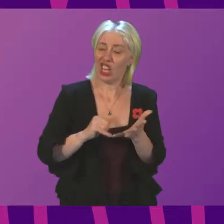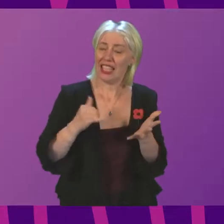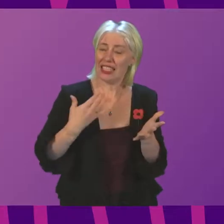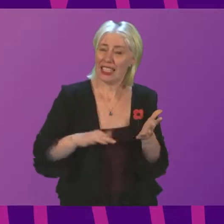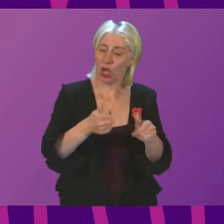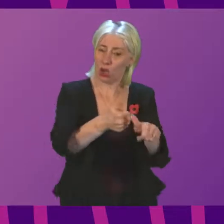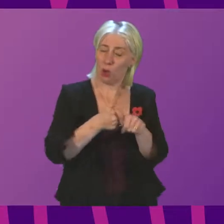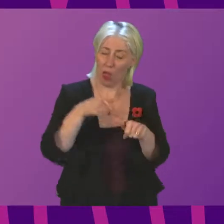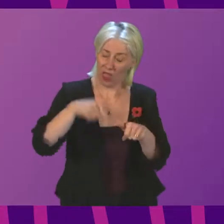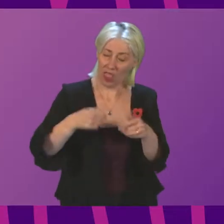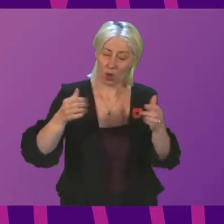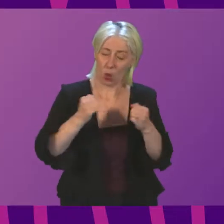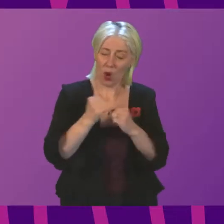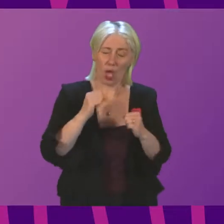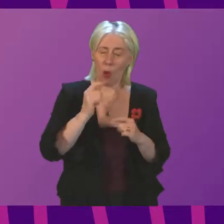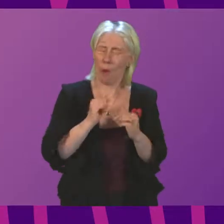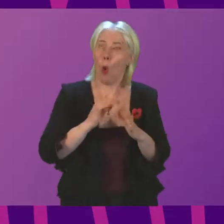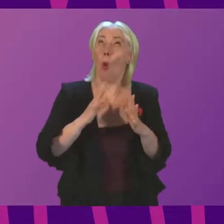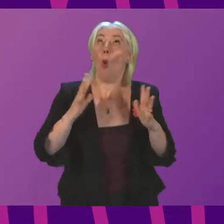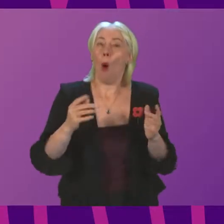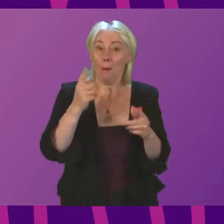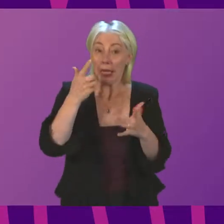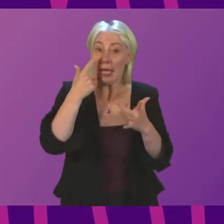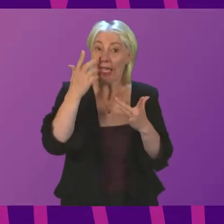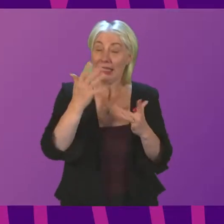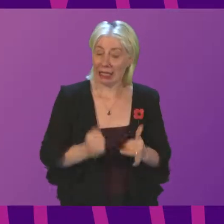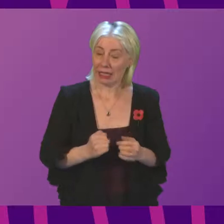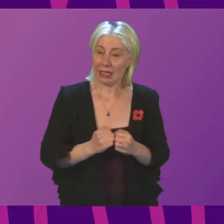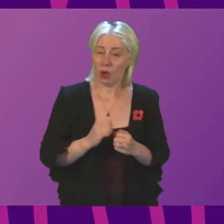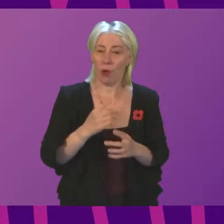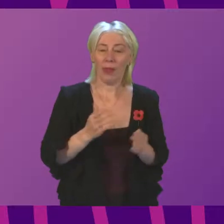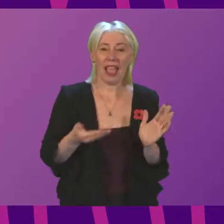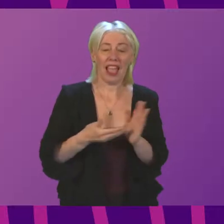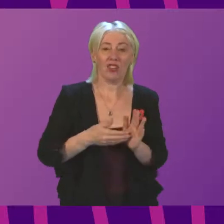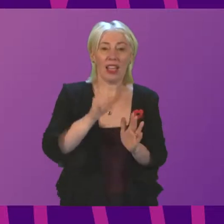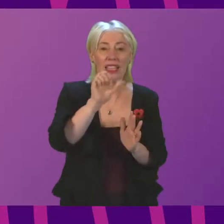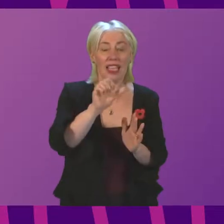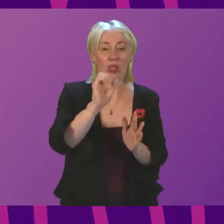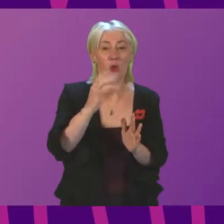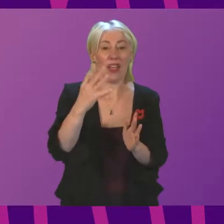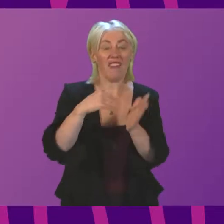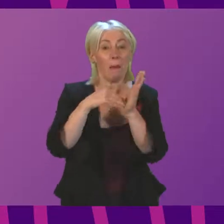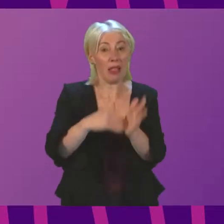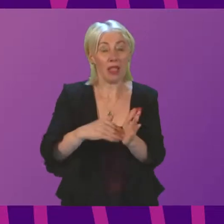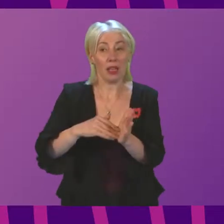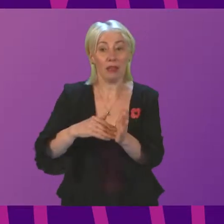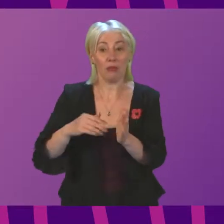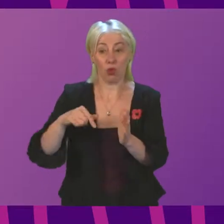This winter is going to be its toughest ever test. There is an extra £605 million coming to the Scottish Government